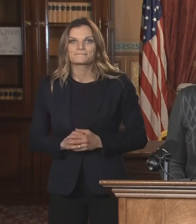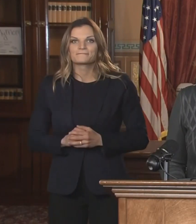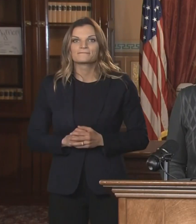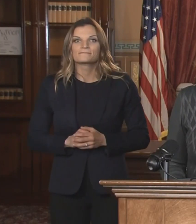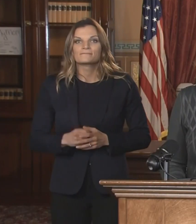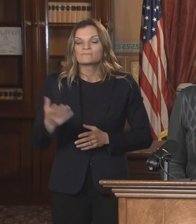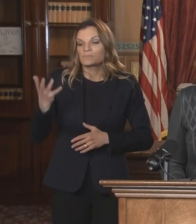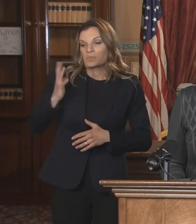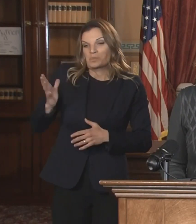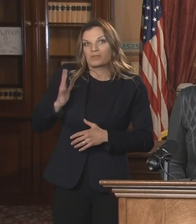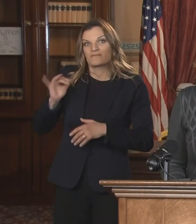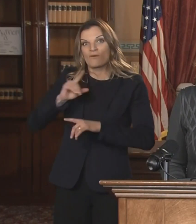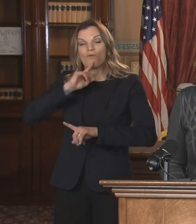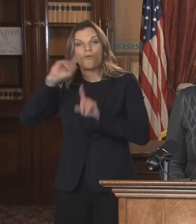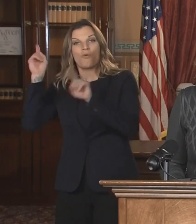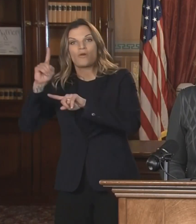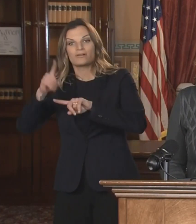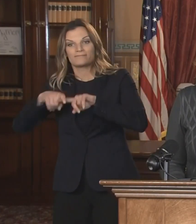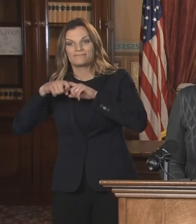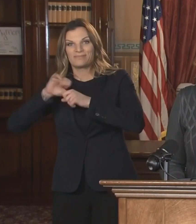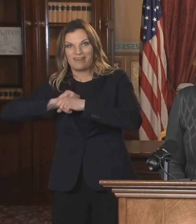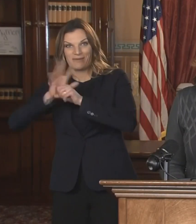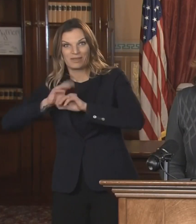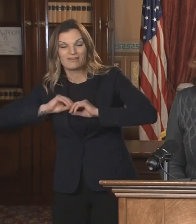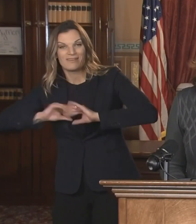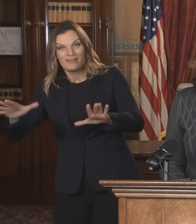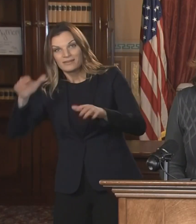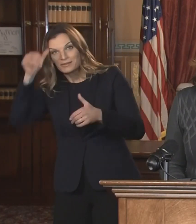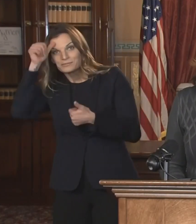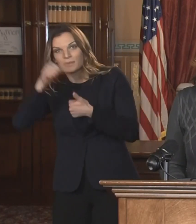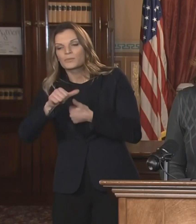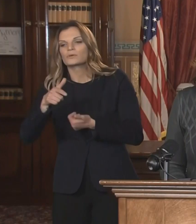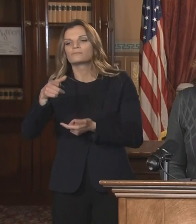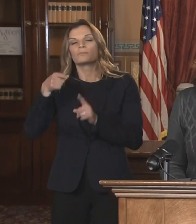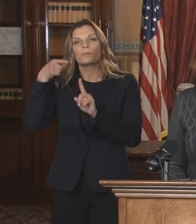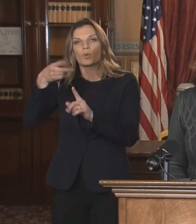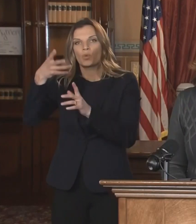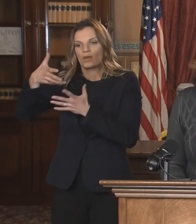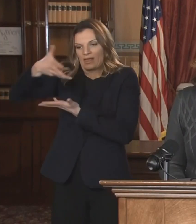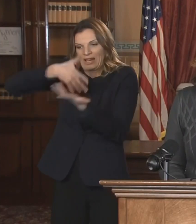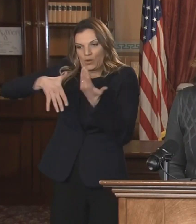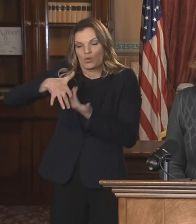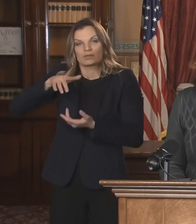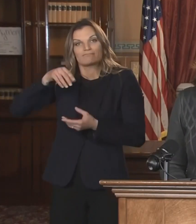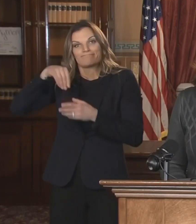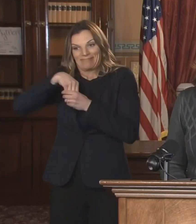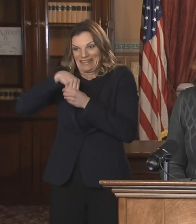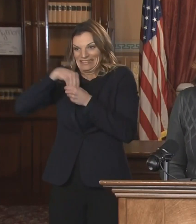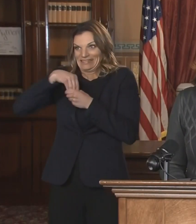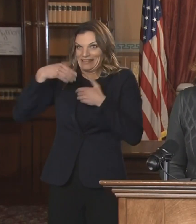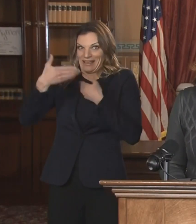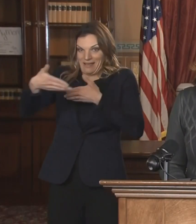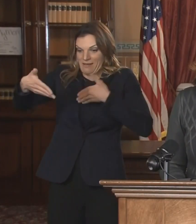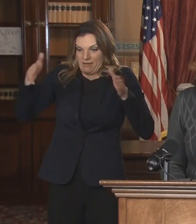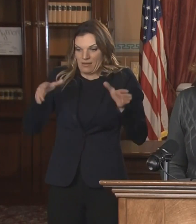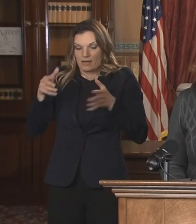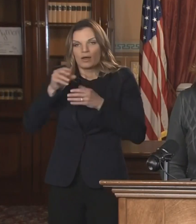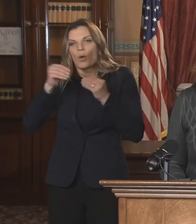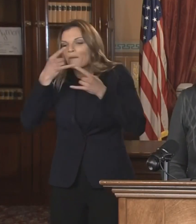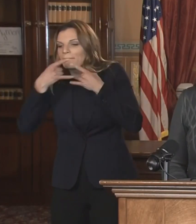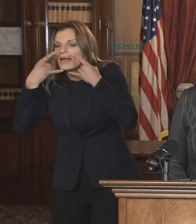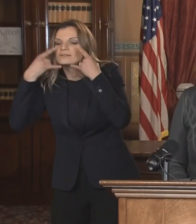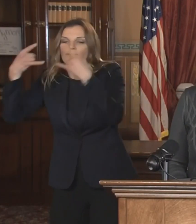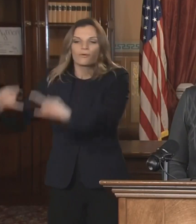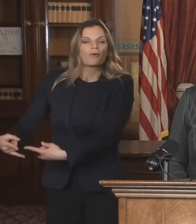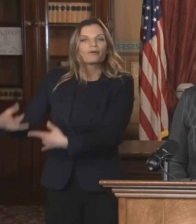geared toward stopping the spread of COVID by limiting interactions that are indoors where people are maskless, where